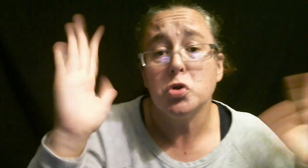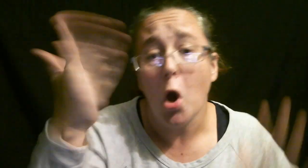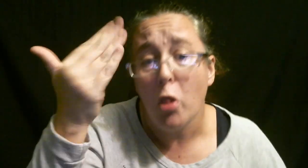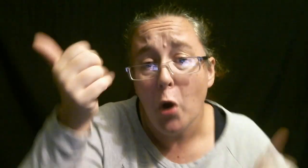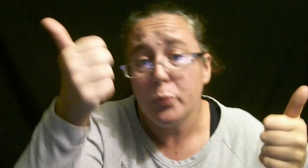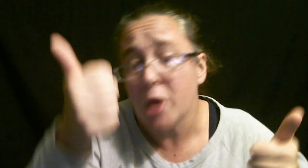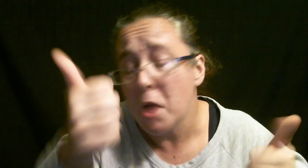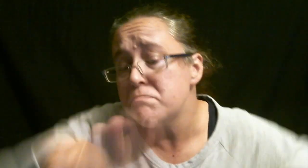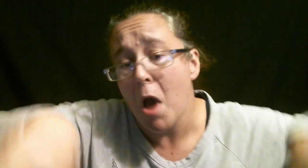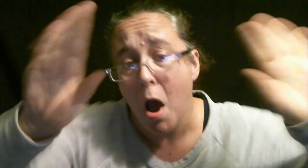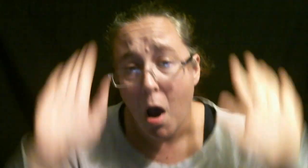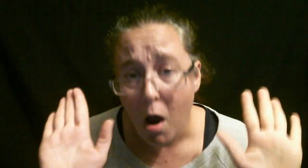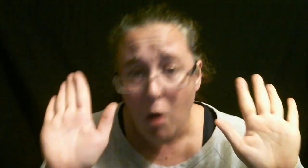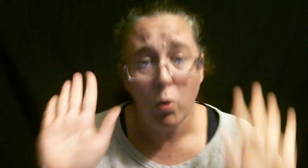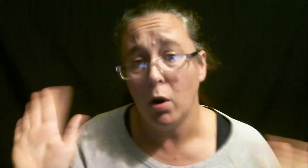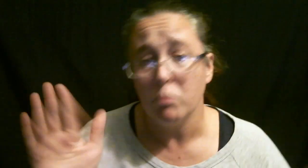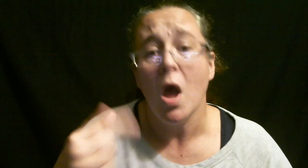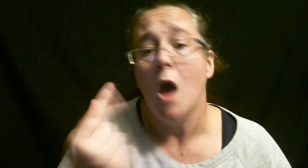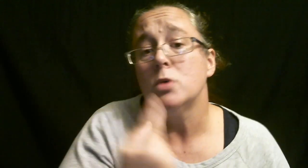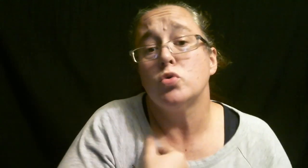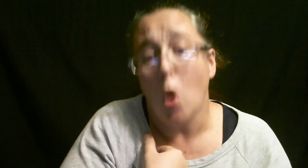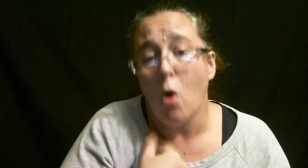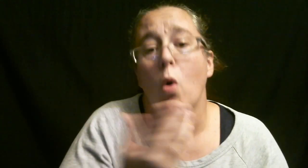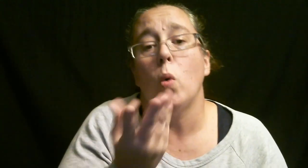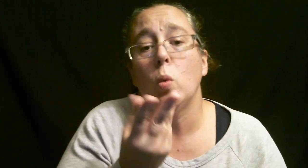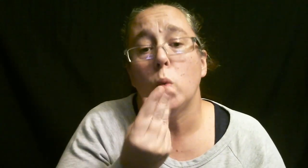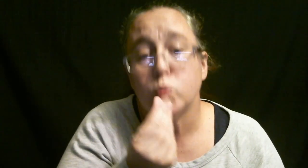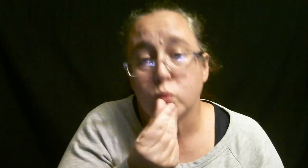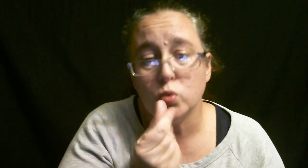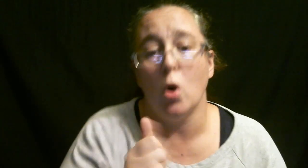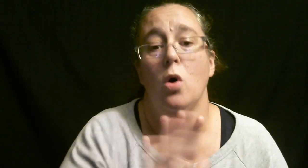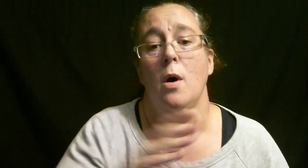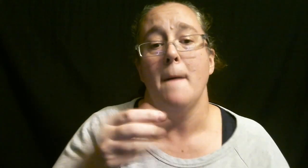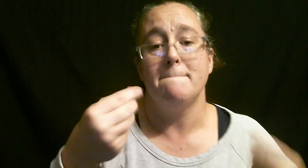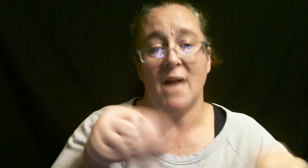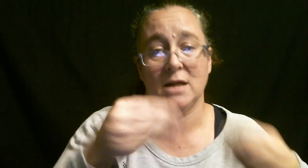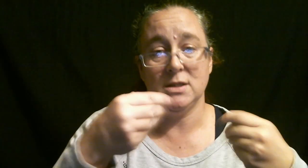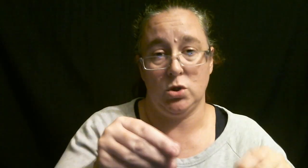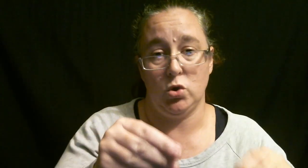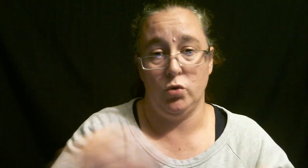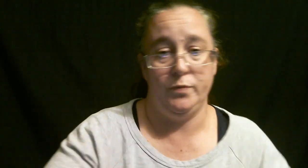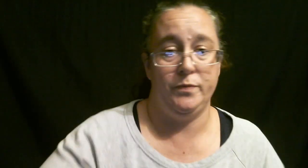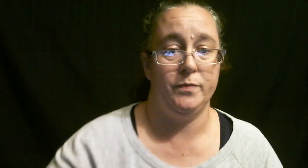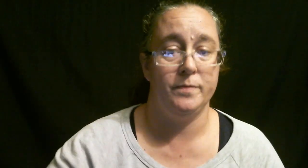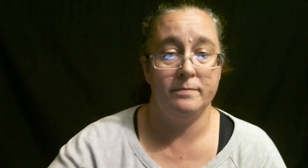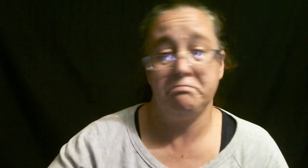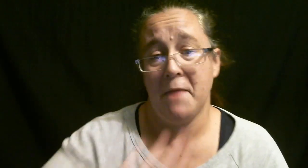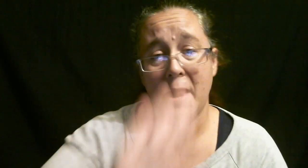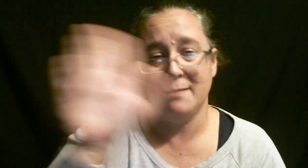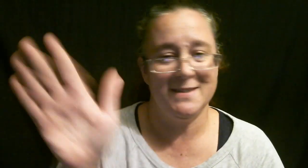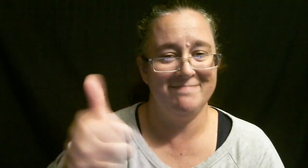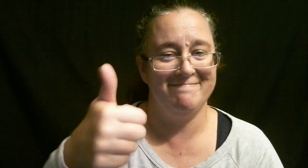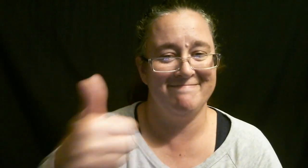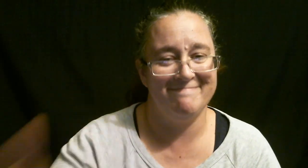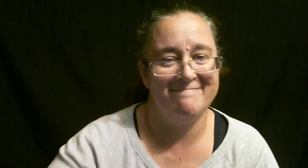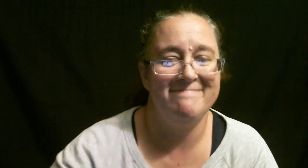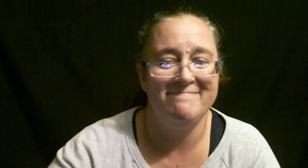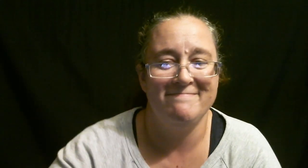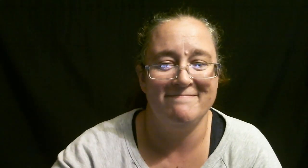sings, and the maid remembers. At the end